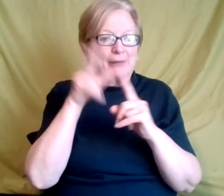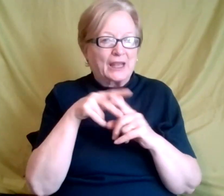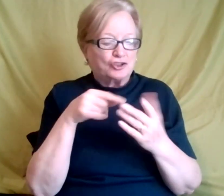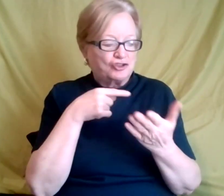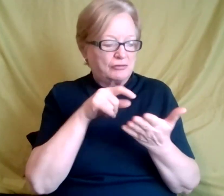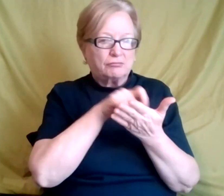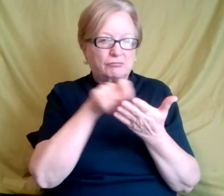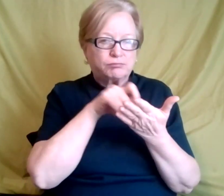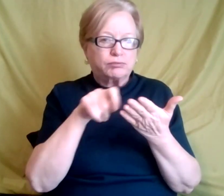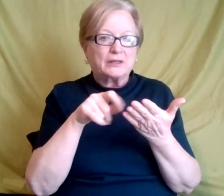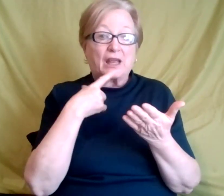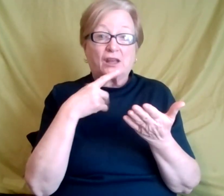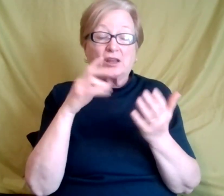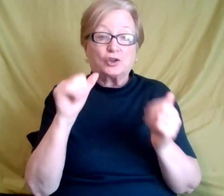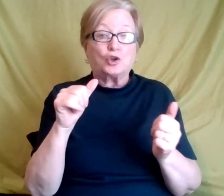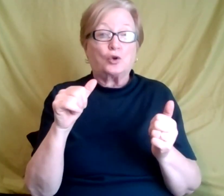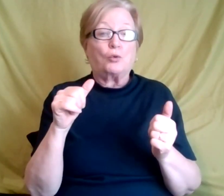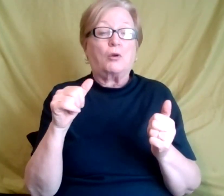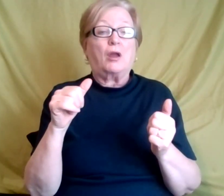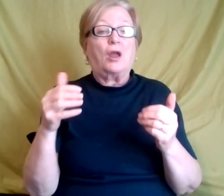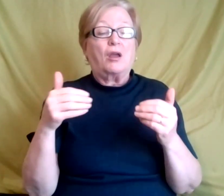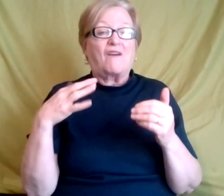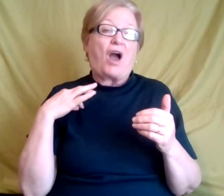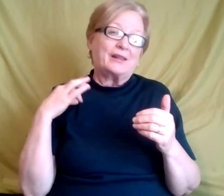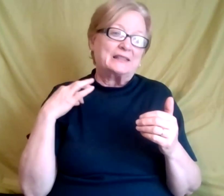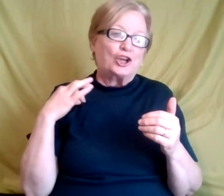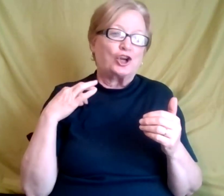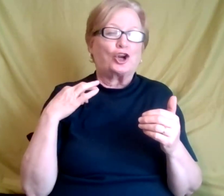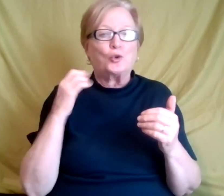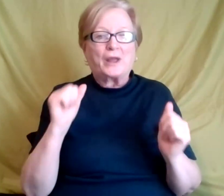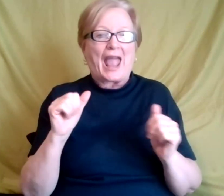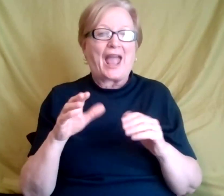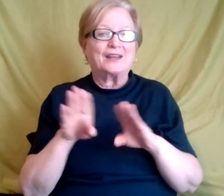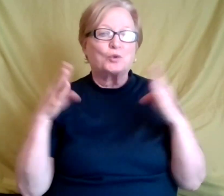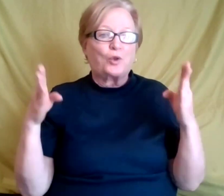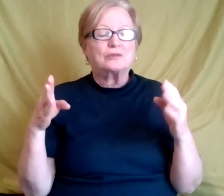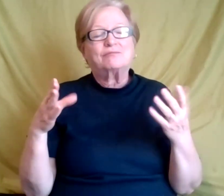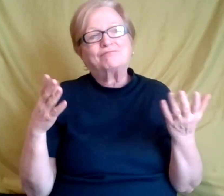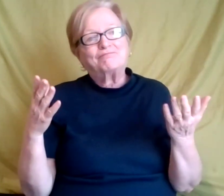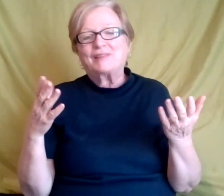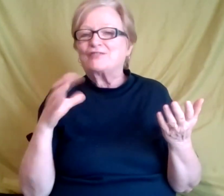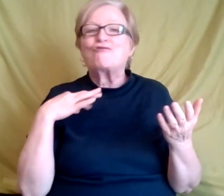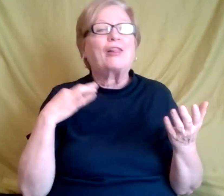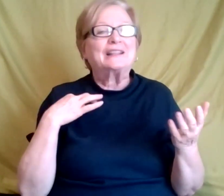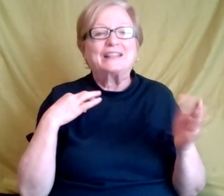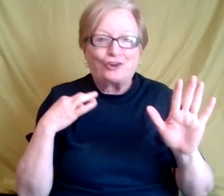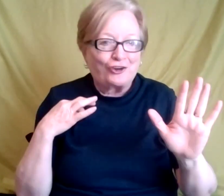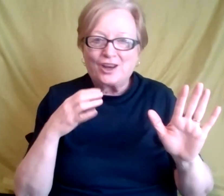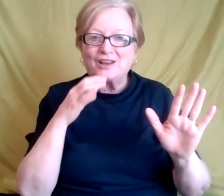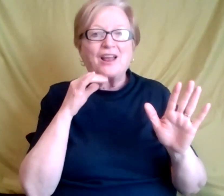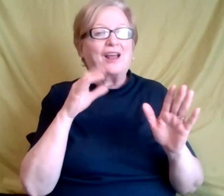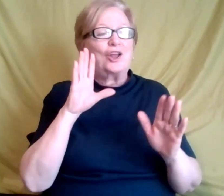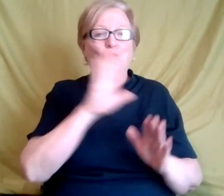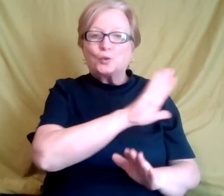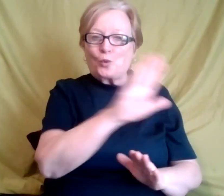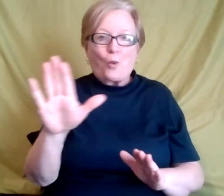know, to voluntarily disclose, you know, you can say, I don't want to answer. So it's totally up to you. However,